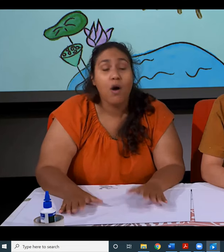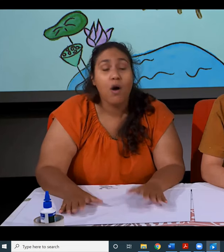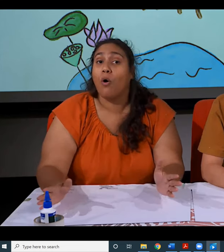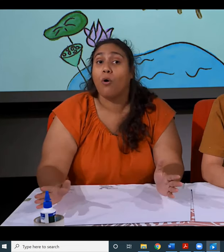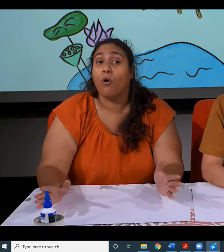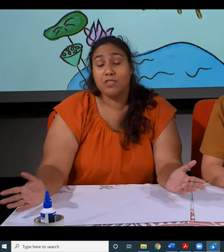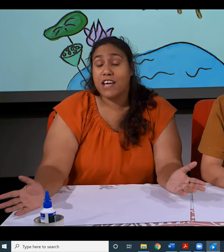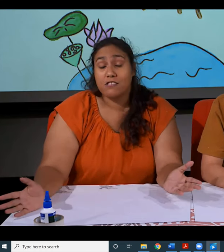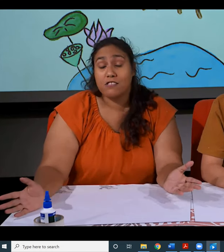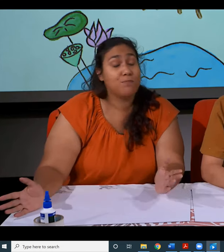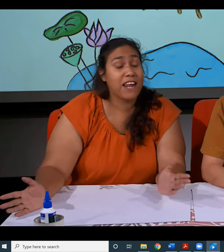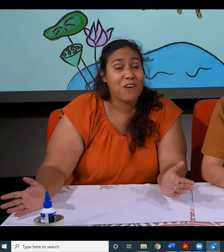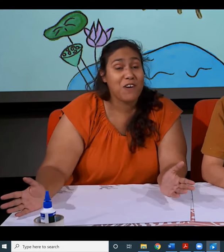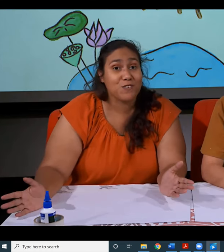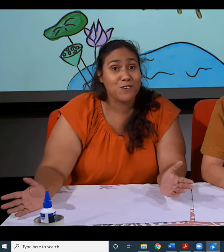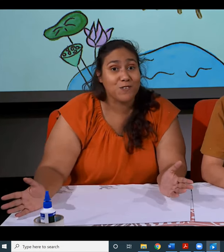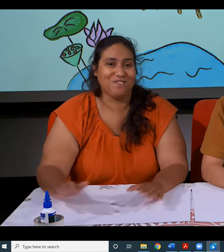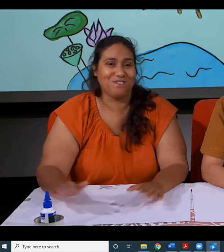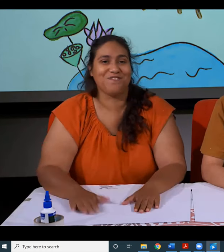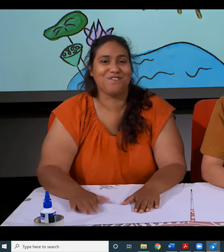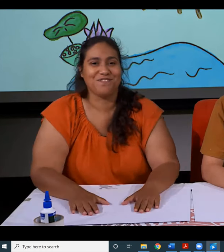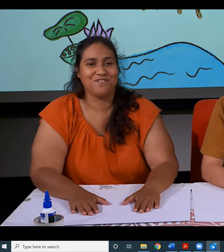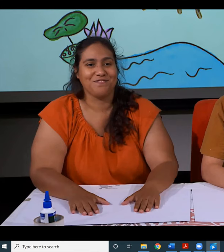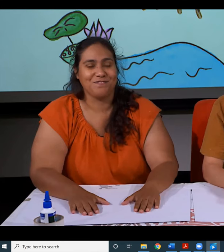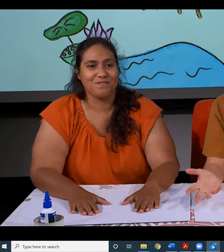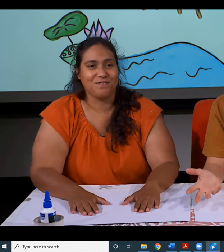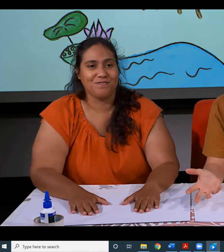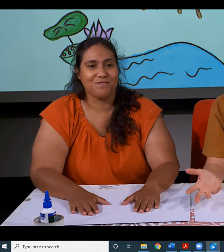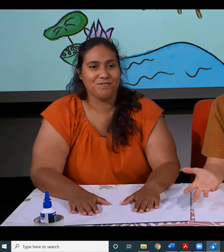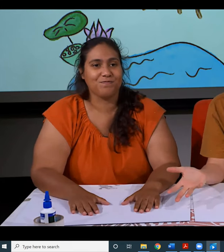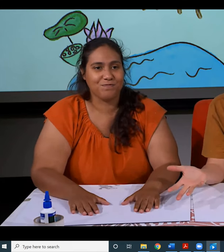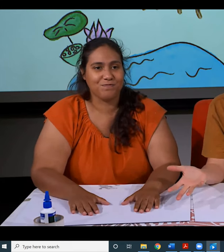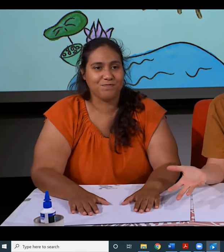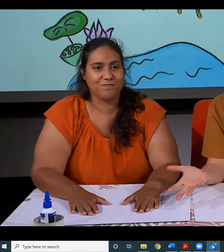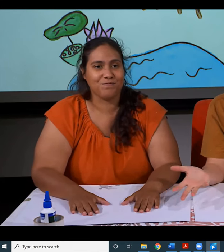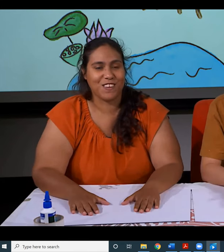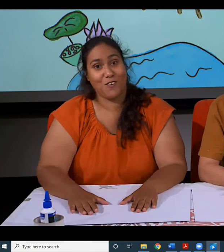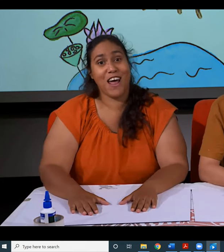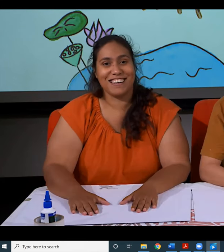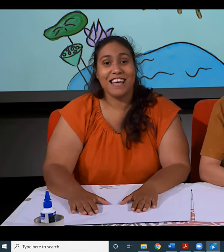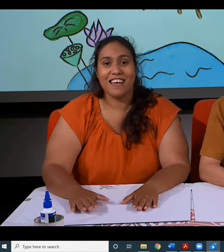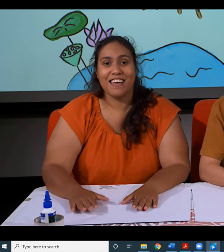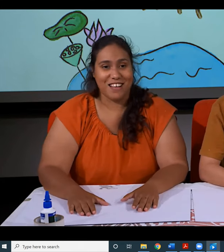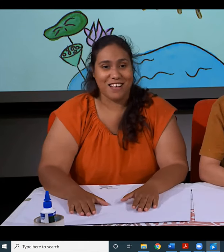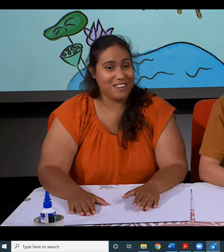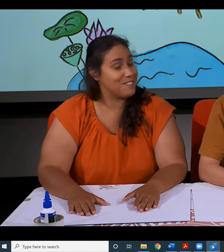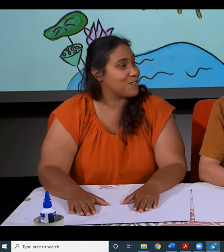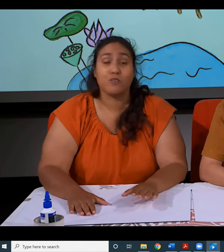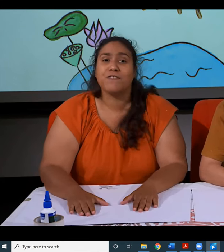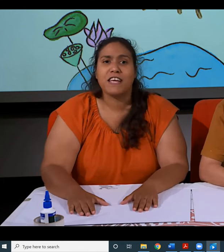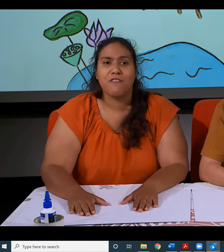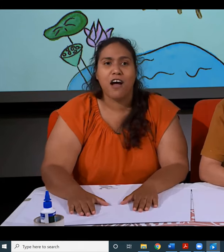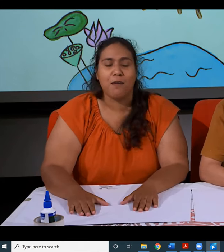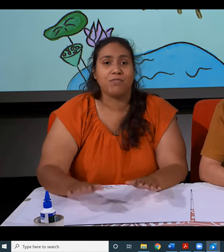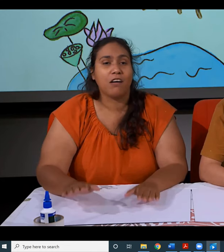home or things you might have around school. Yeah, recycling and making puppets. That's great. How cool is that? That's good.